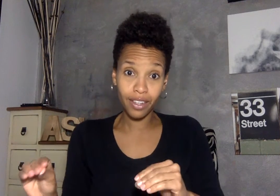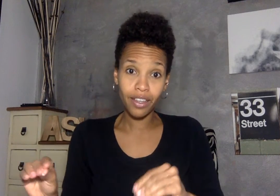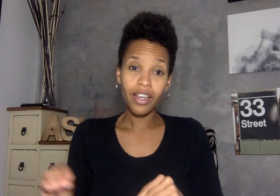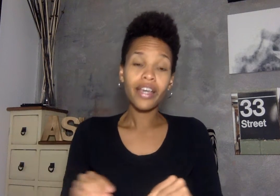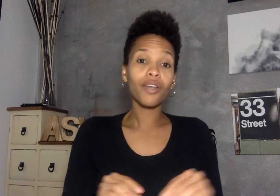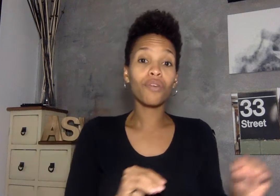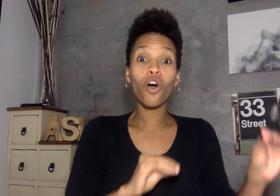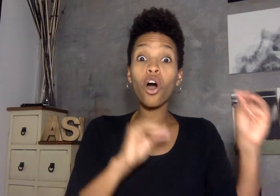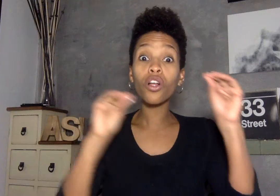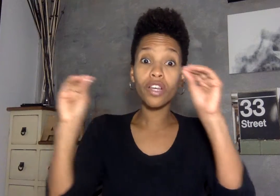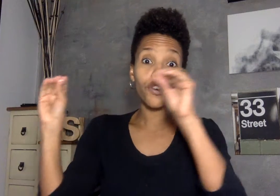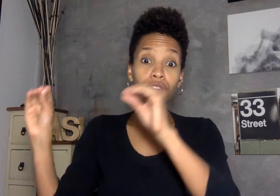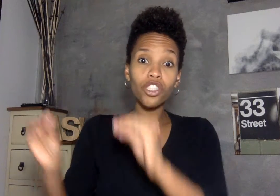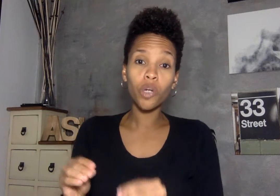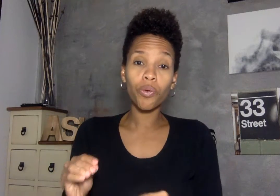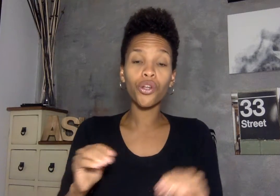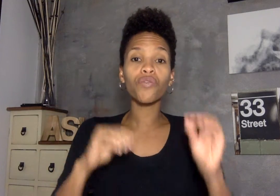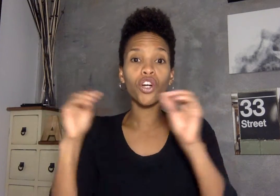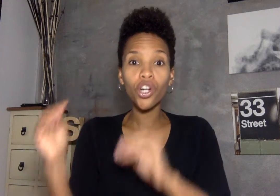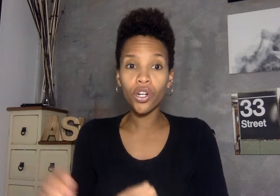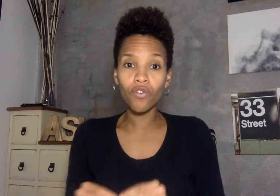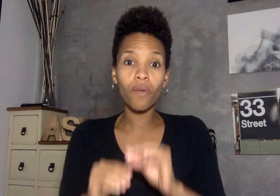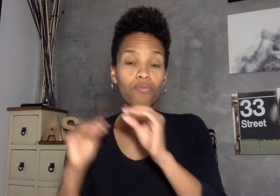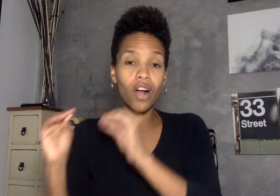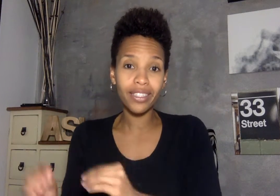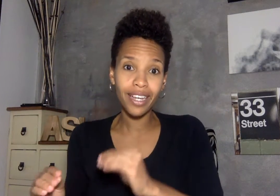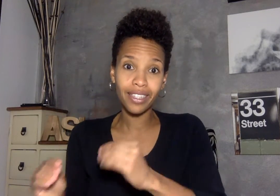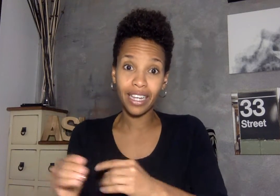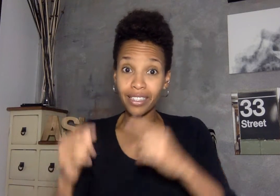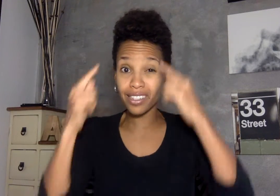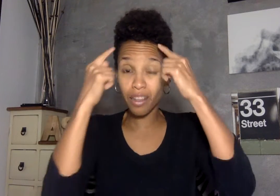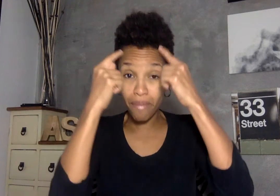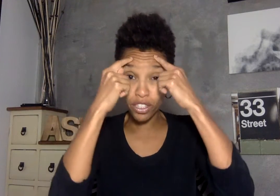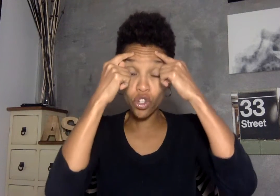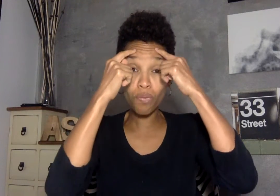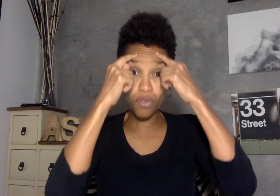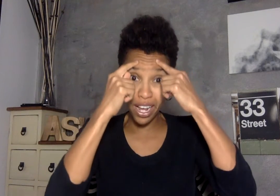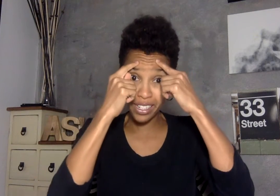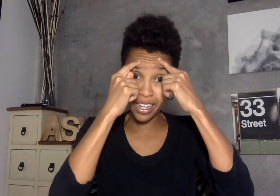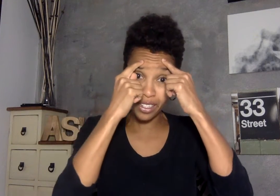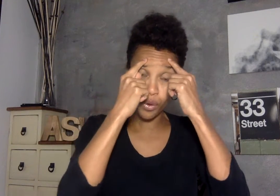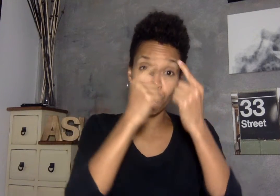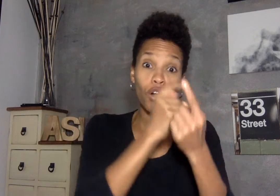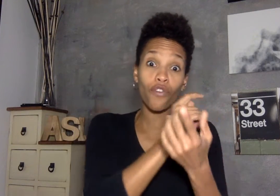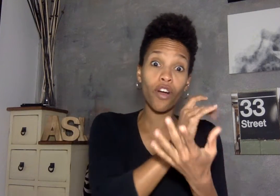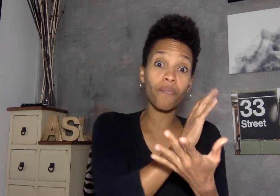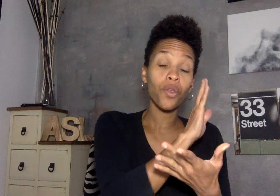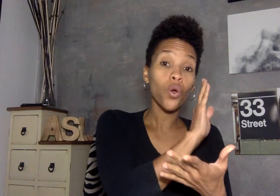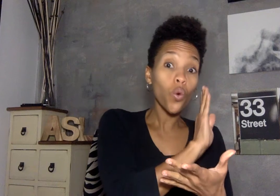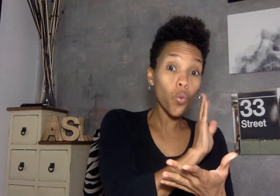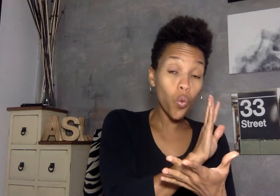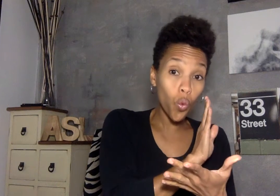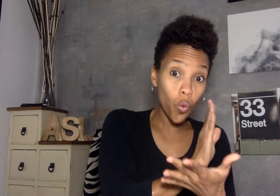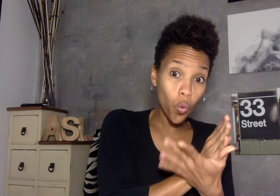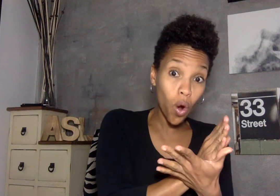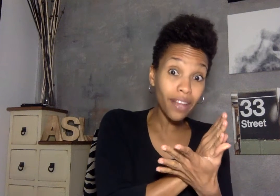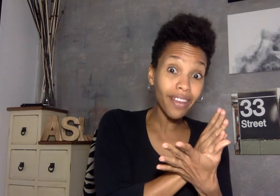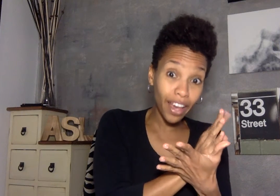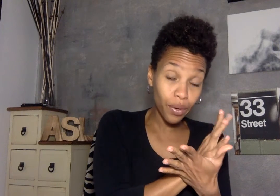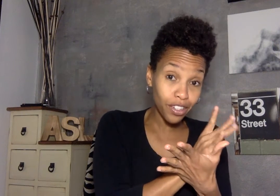and we've all if you're an interpreter you've heard of what processing is it's the mental process where you go from one language